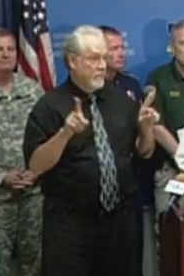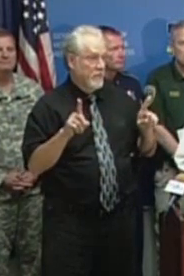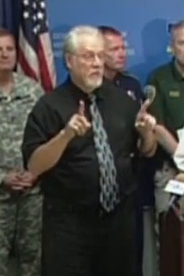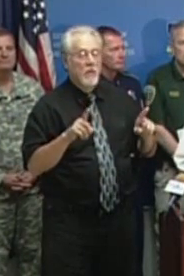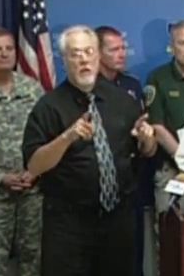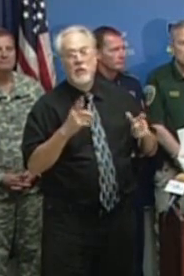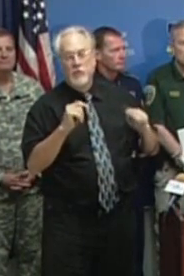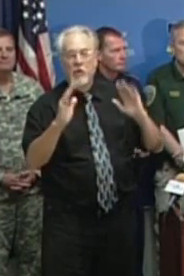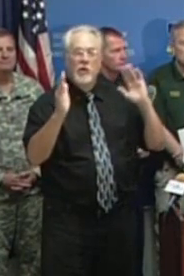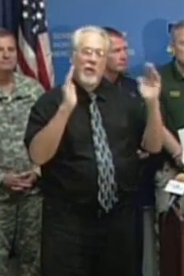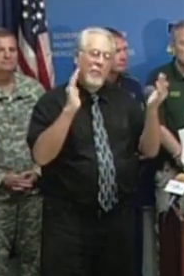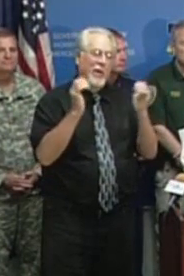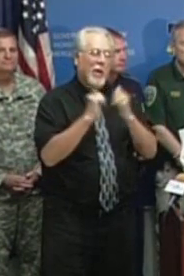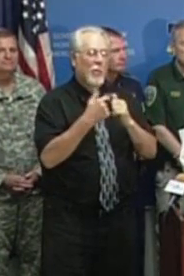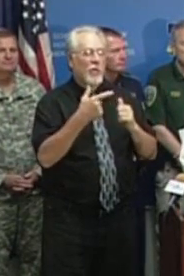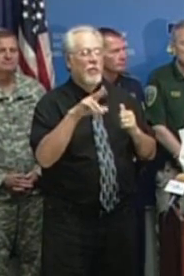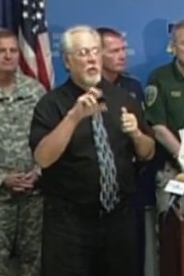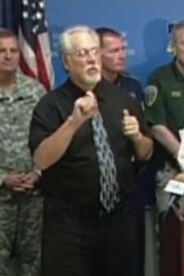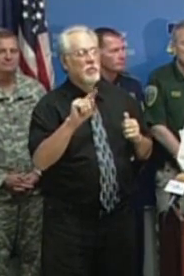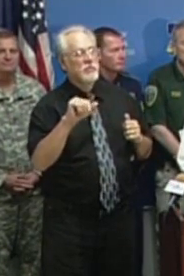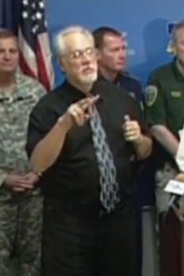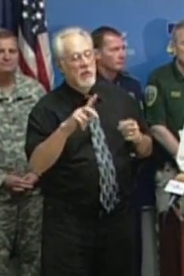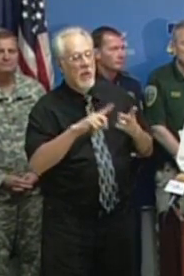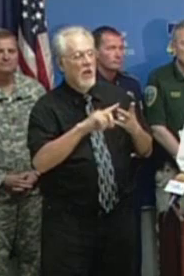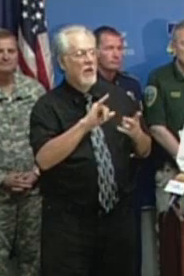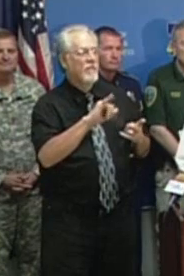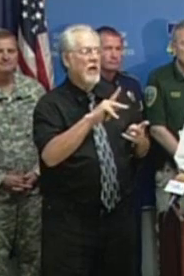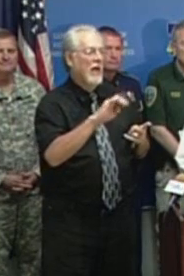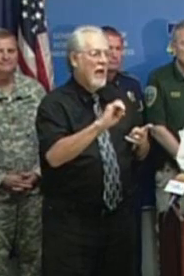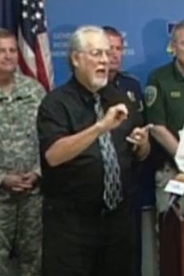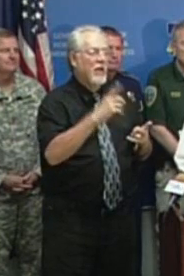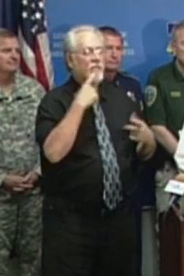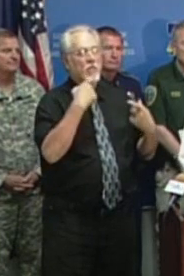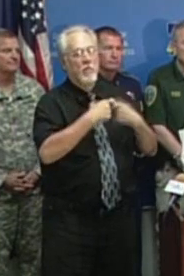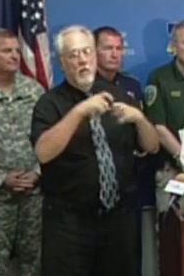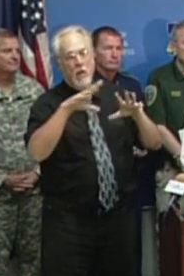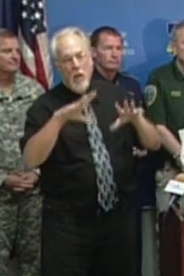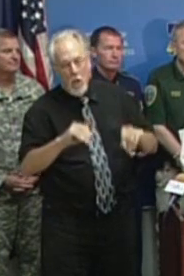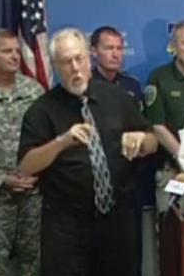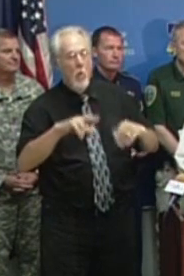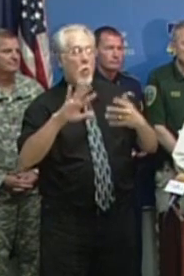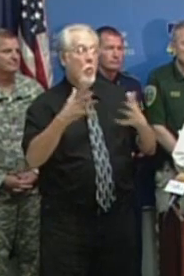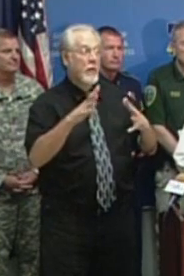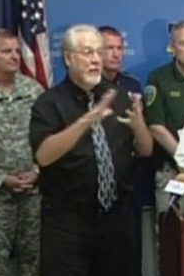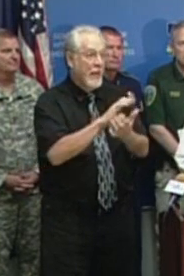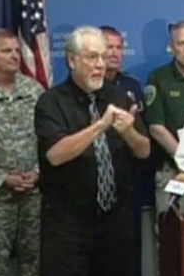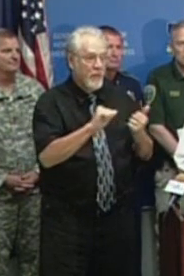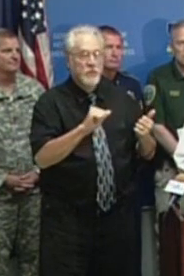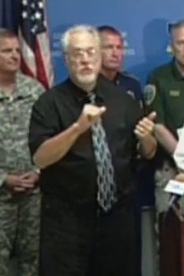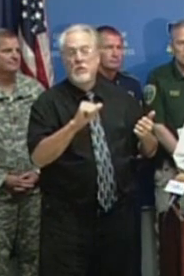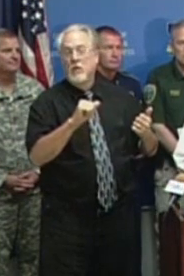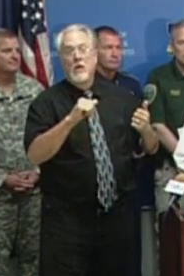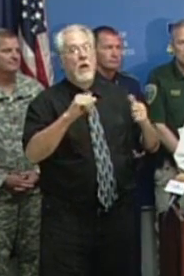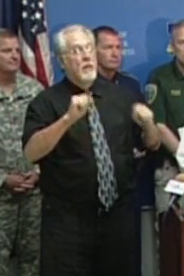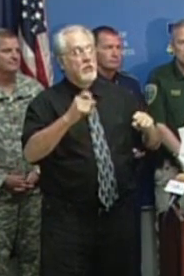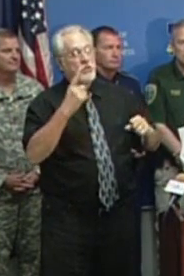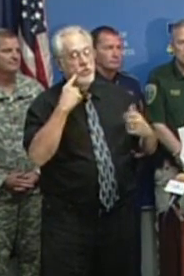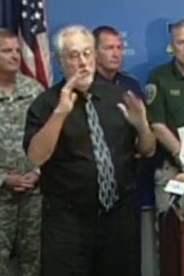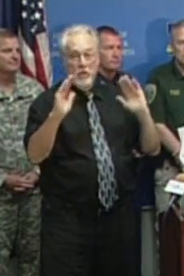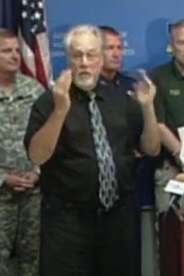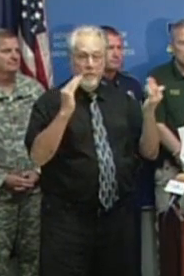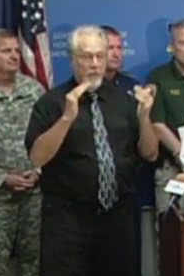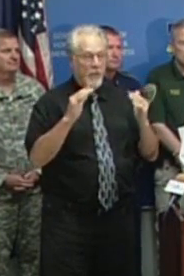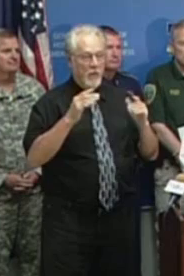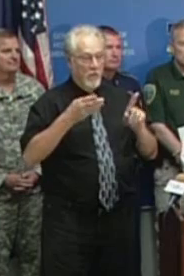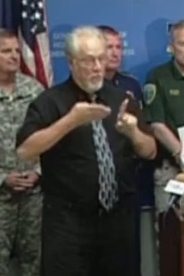is tempting to try to compare this to Gustav and Ike in terms of power outages or the potential for wind damage. There's the potential to want to compare